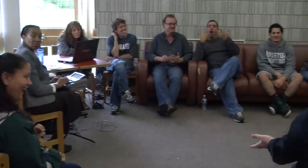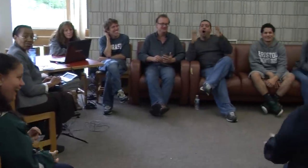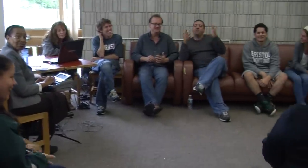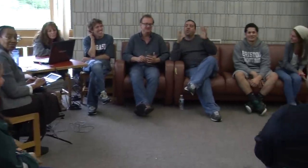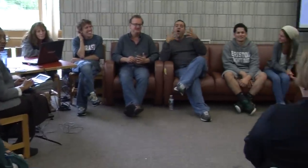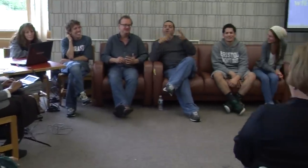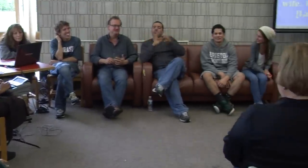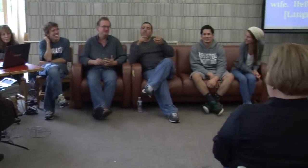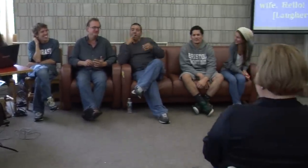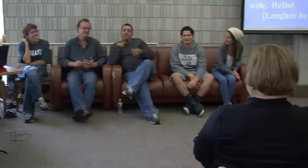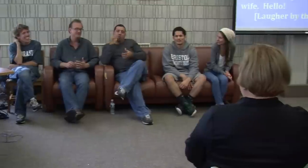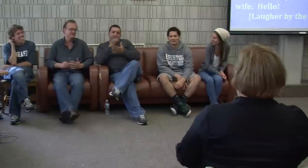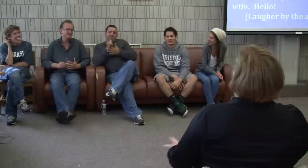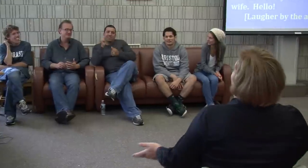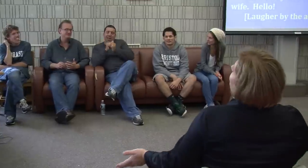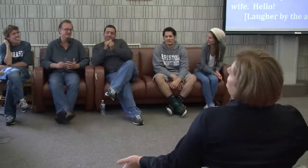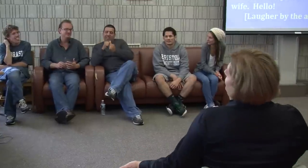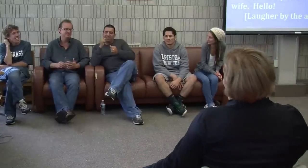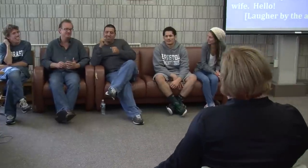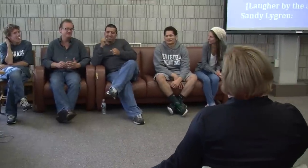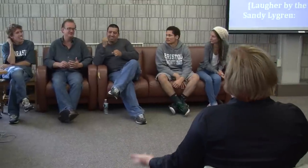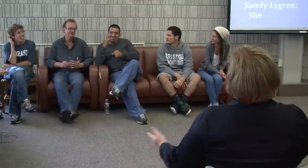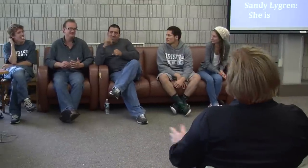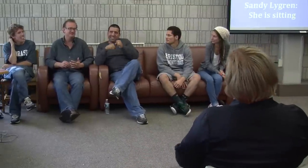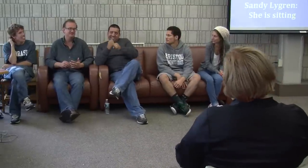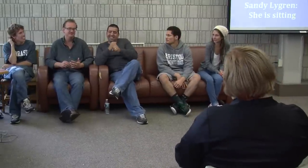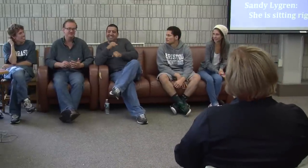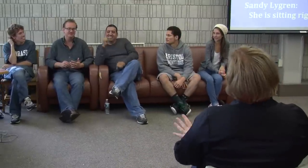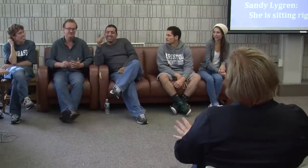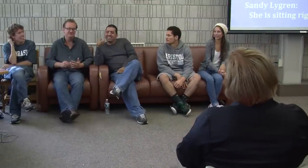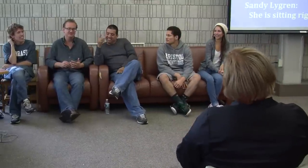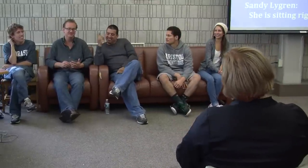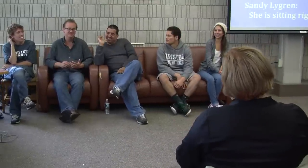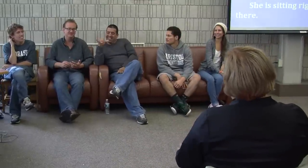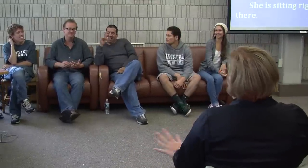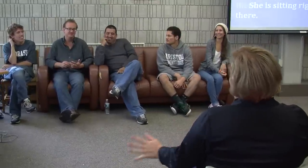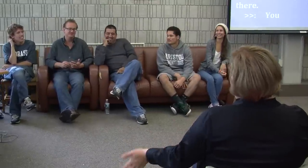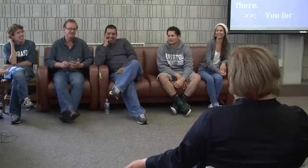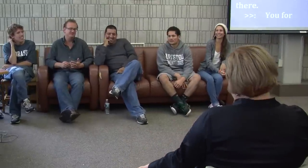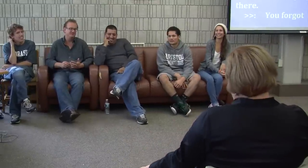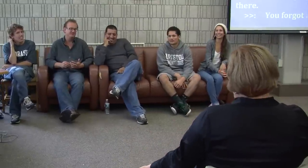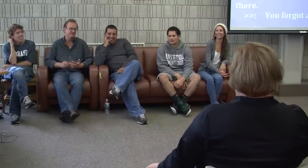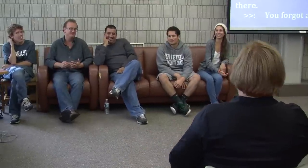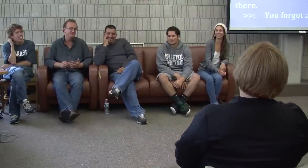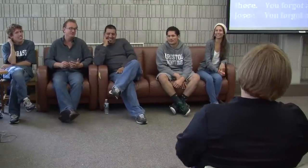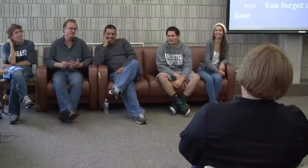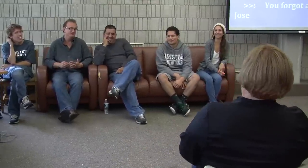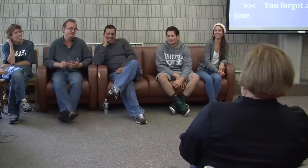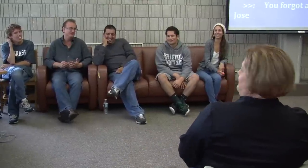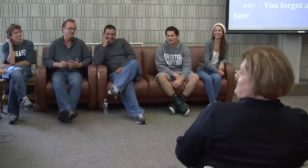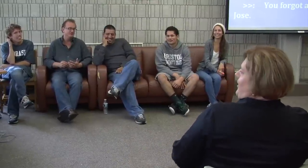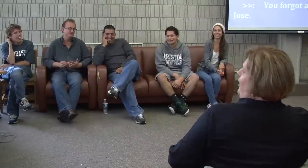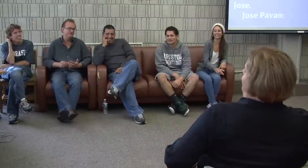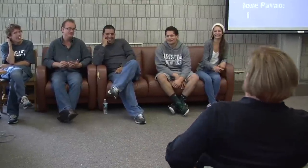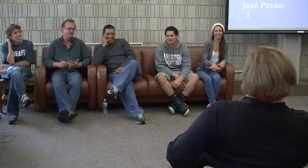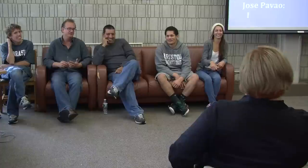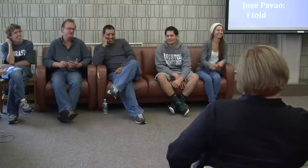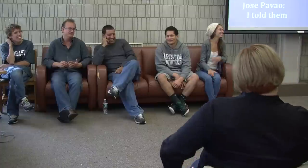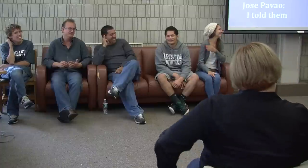You forgot about me, Jose. I already told them that I have a wife. We've been married for 17 years. You missed that part. All right. Let me